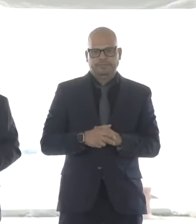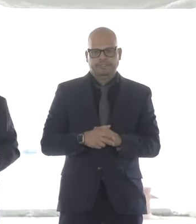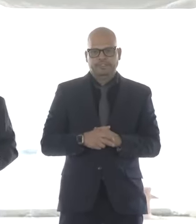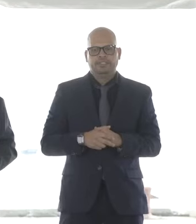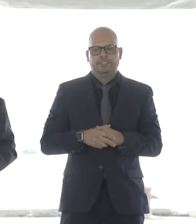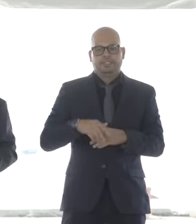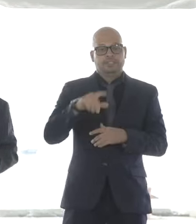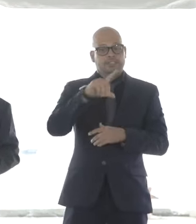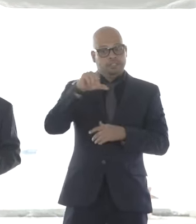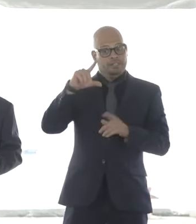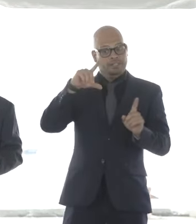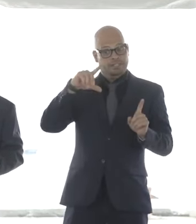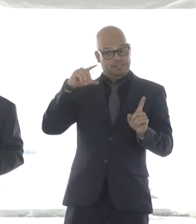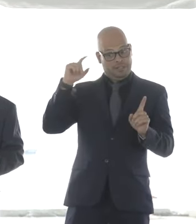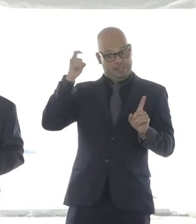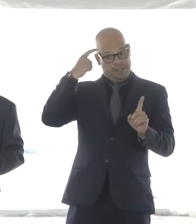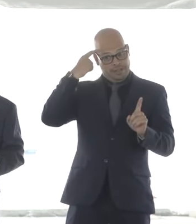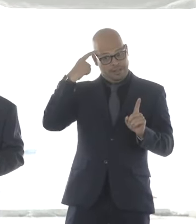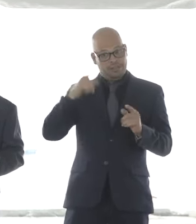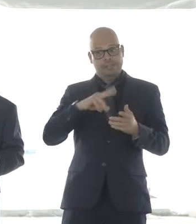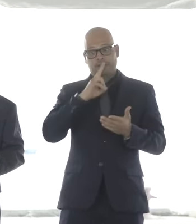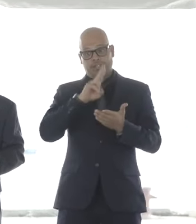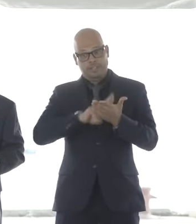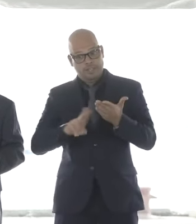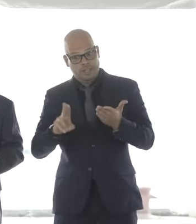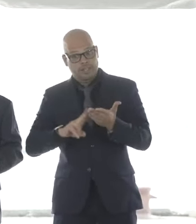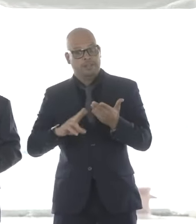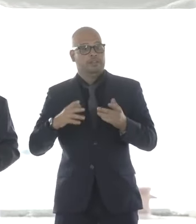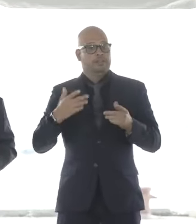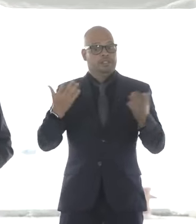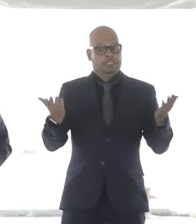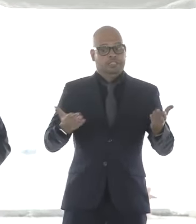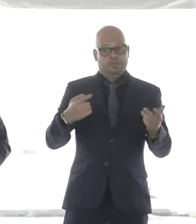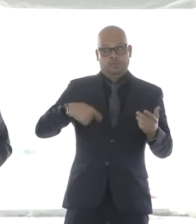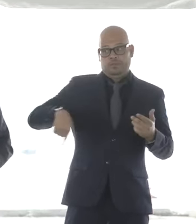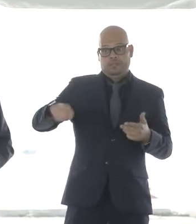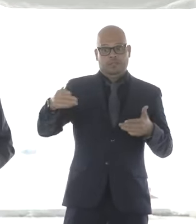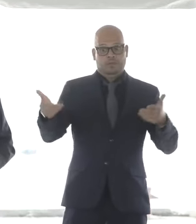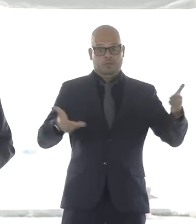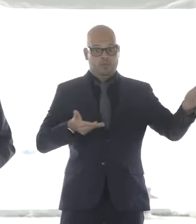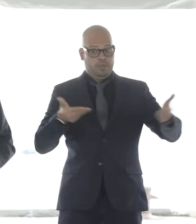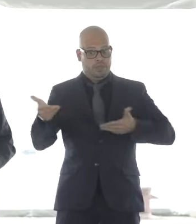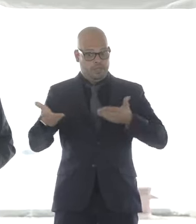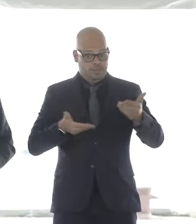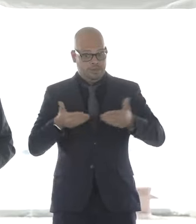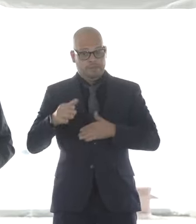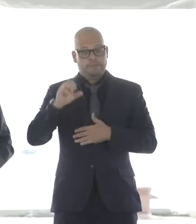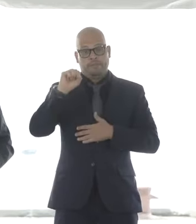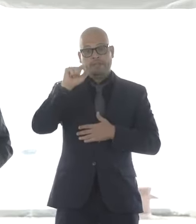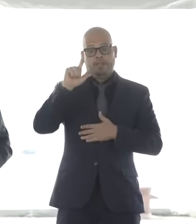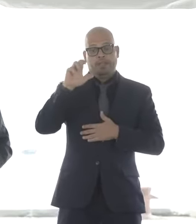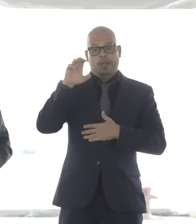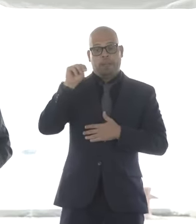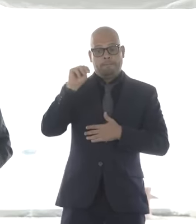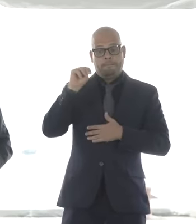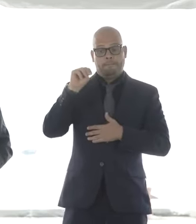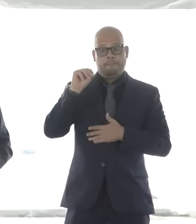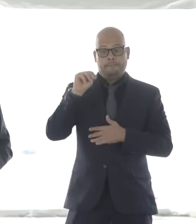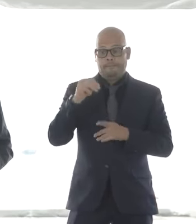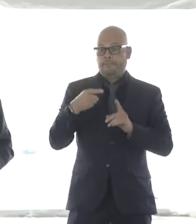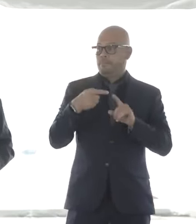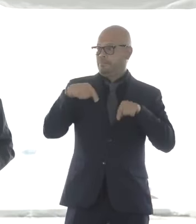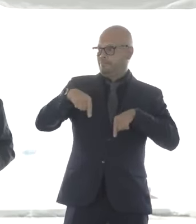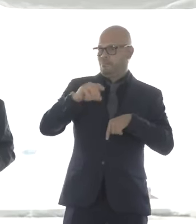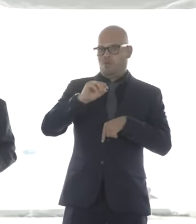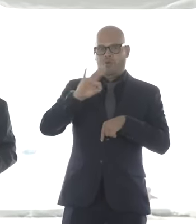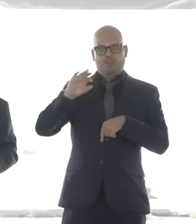distinguished guests, welcome to Salem and welcome to the Salem Offshore Wind Terminal. My name is Dominic Pangallo, I have the honor of serving as the Mayor of